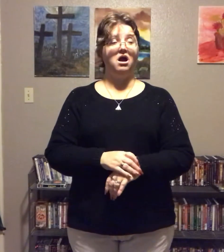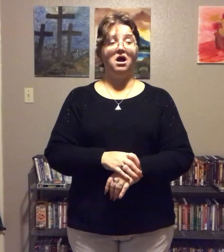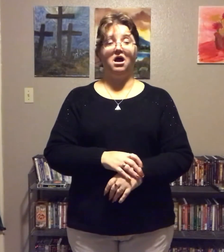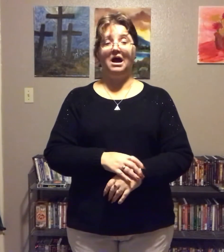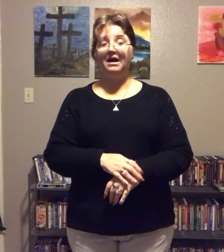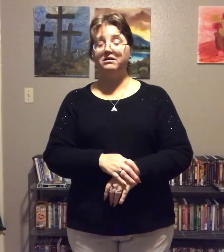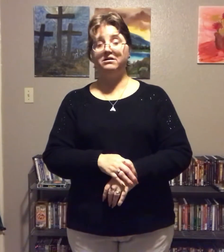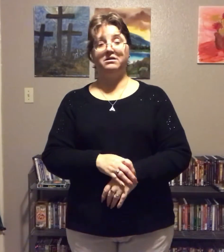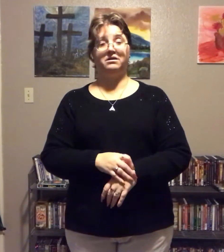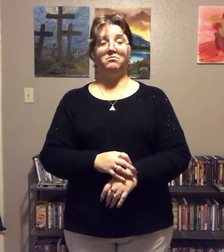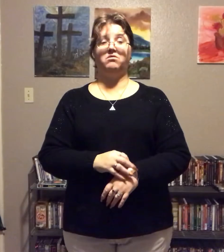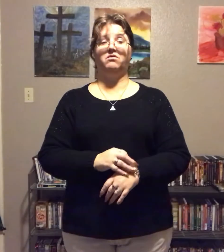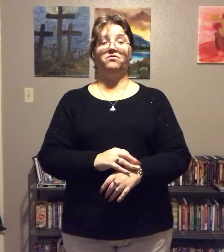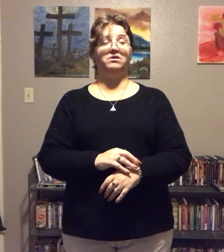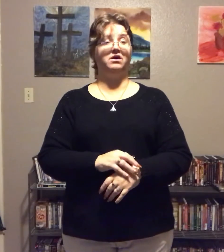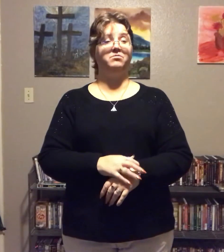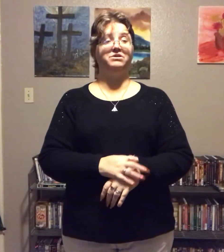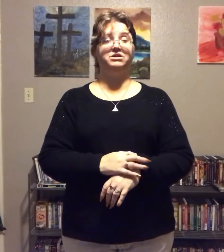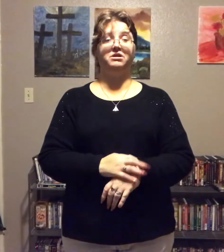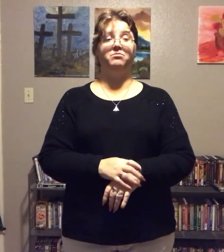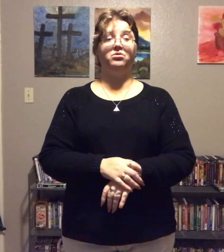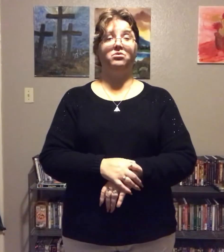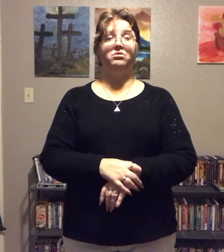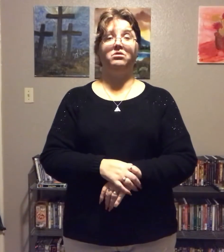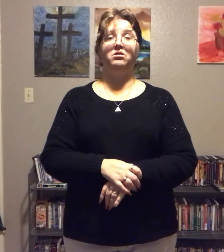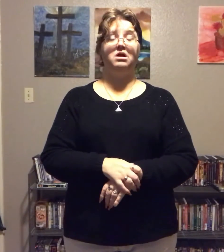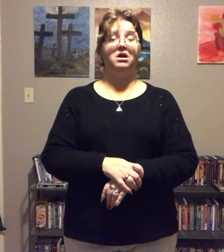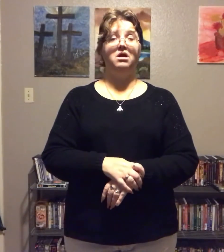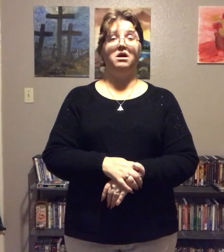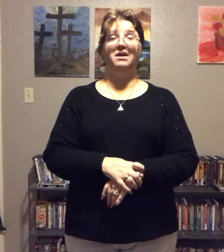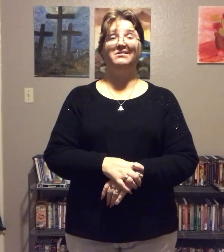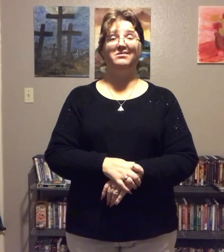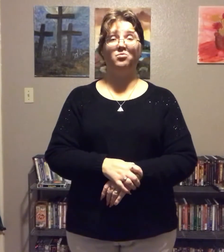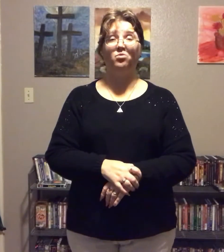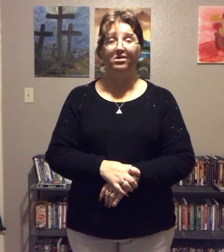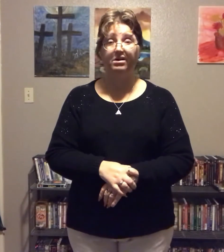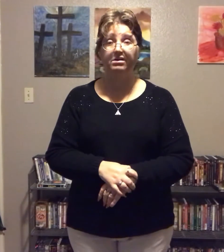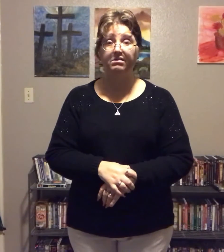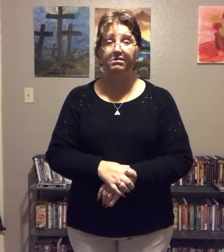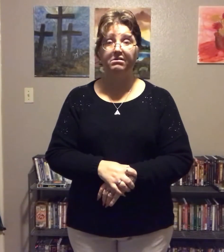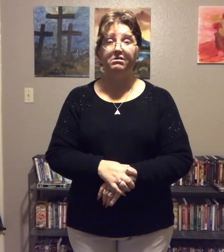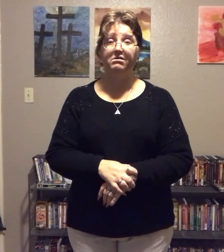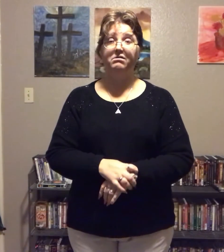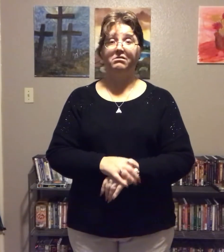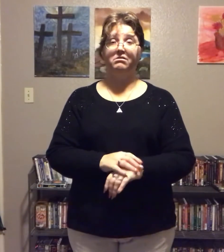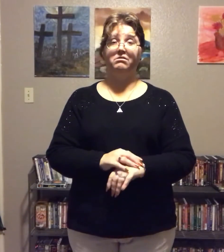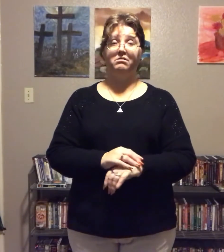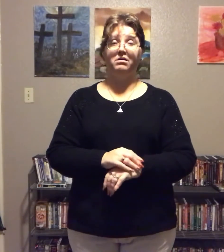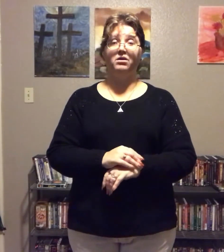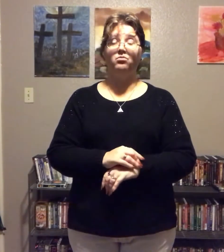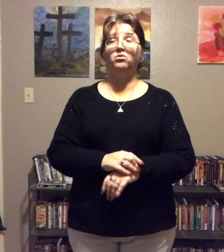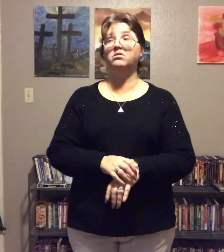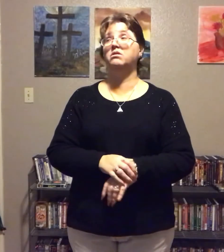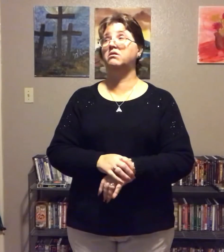I could name off a type of chip. And I just don't want it. I don't want it.